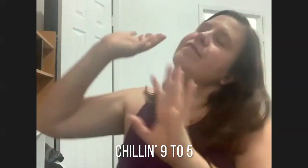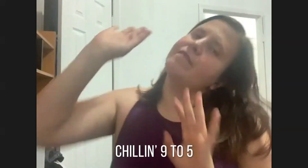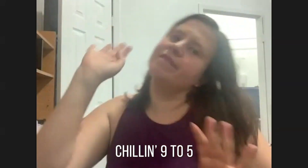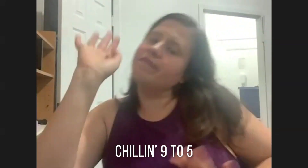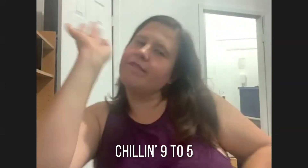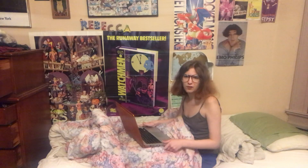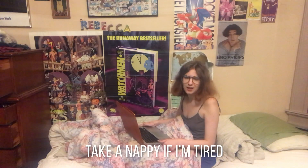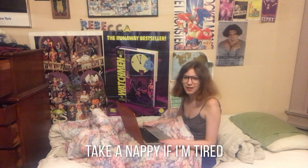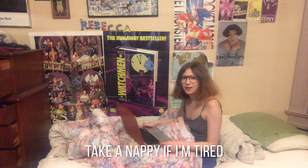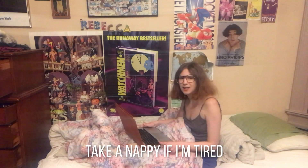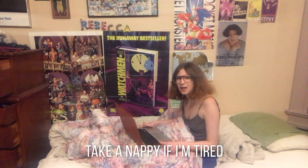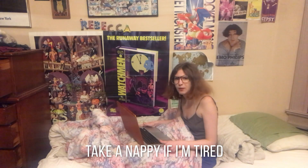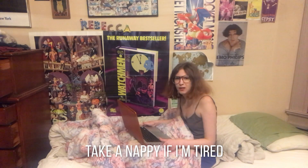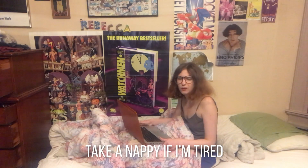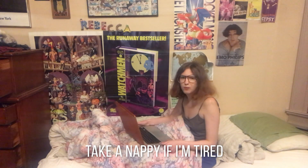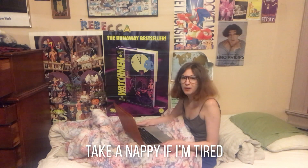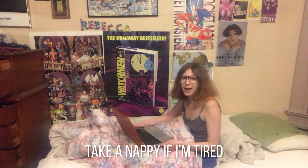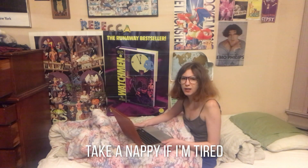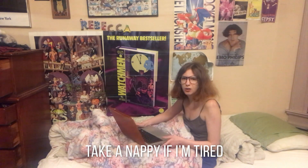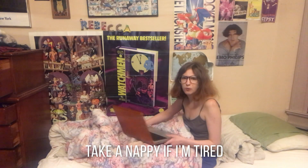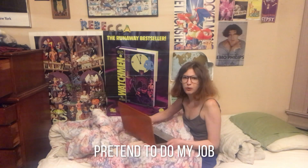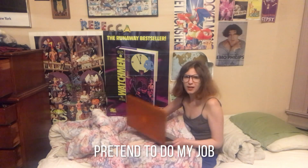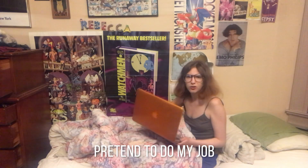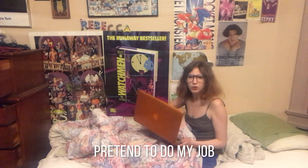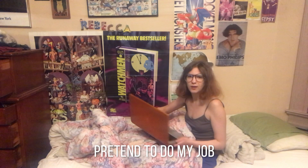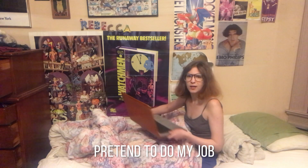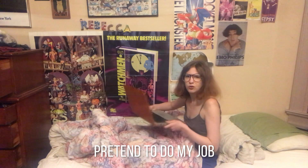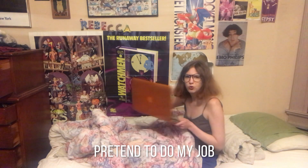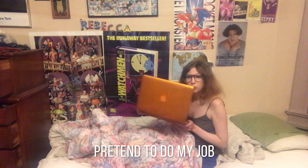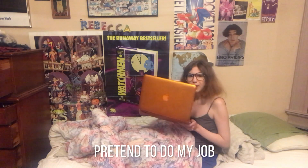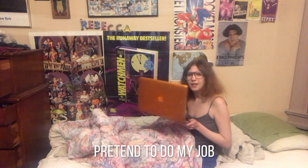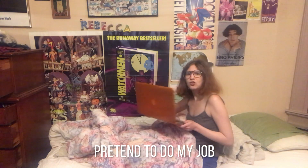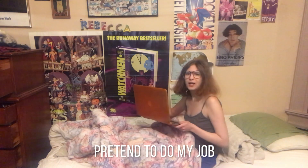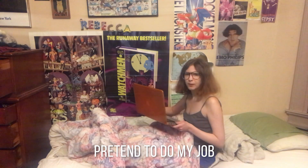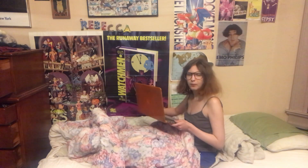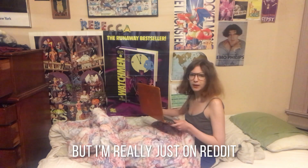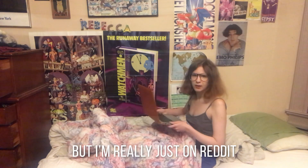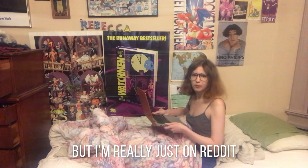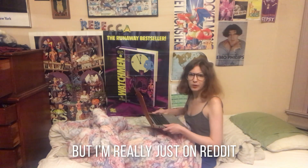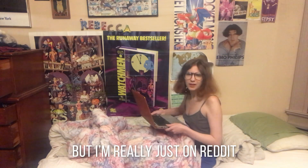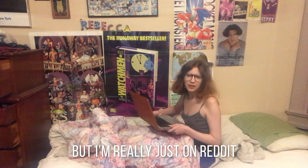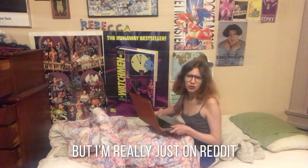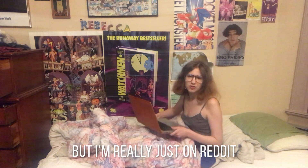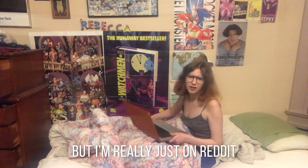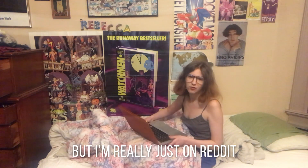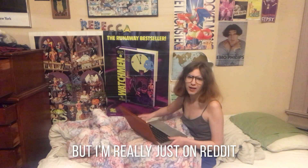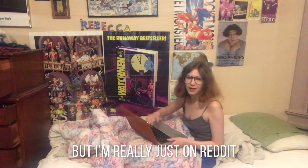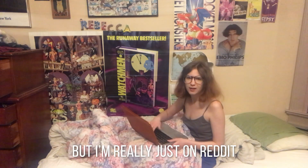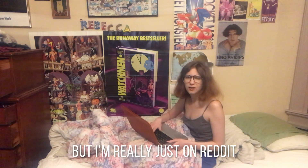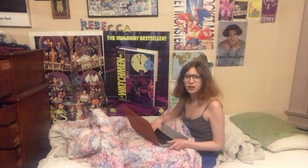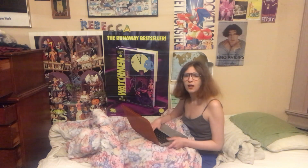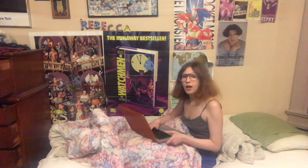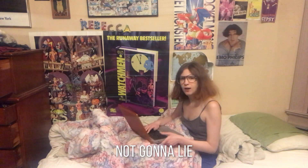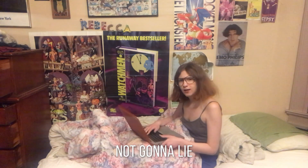9 to 5, take a nappy if I'm tired. Pretend to do my job, but I'm really just on